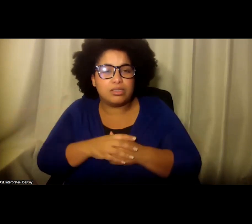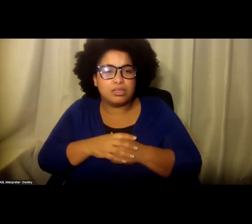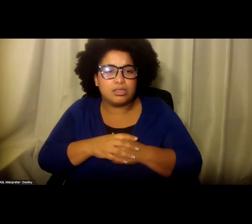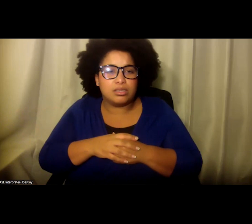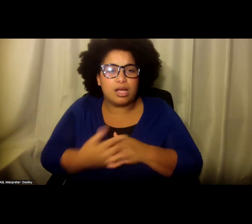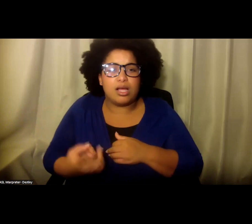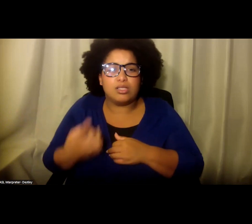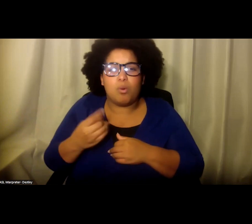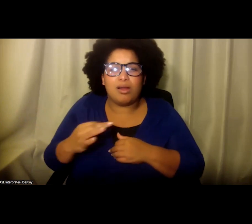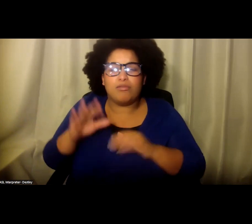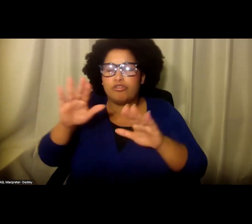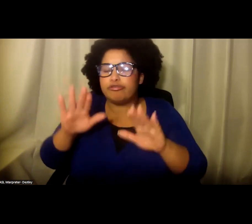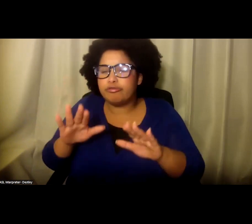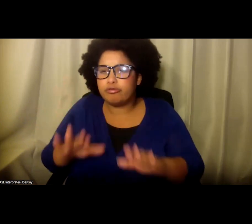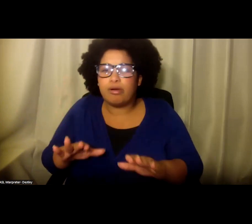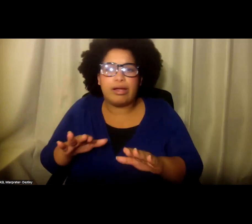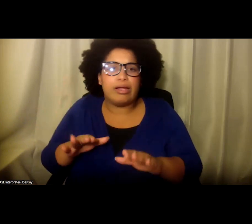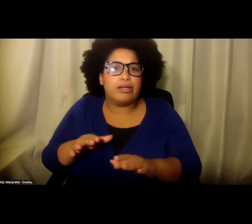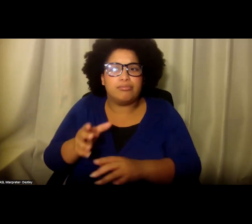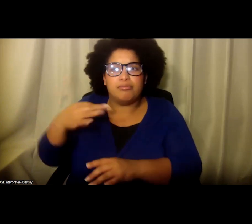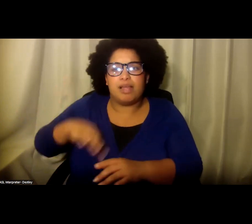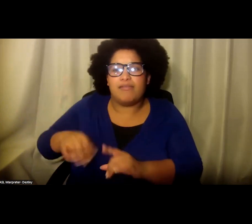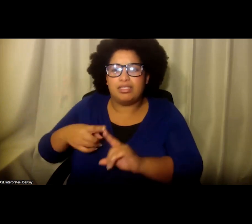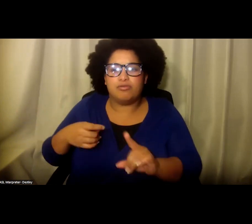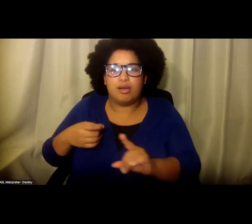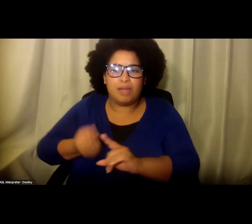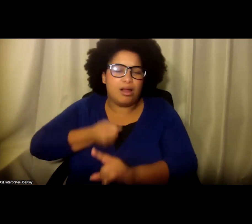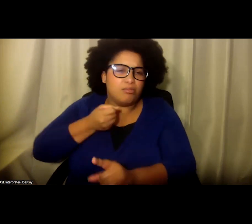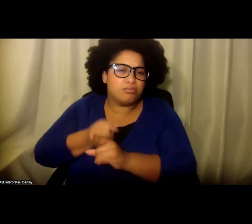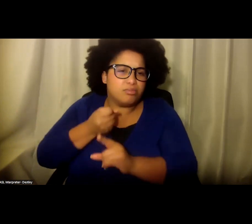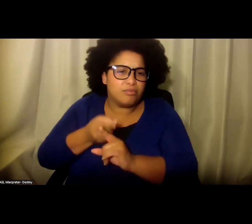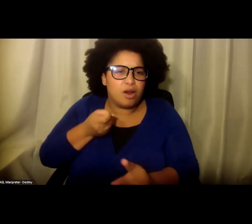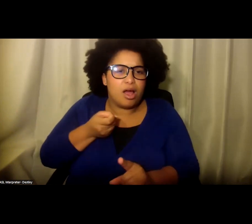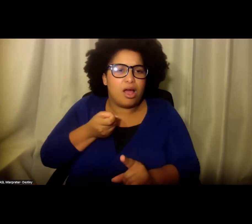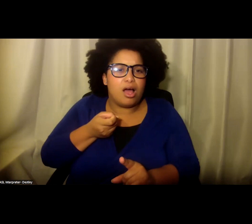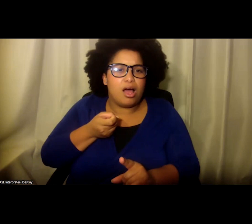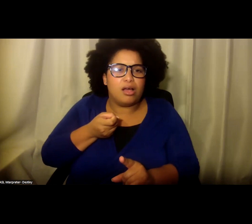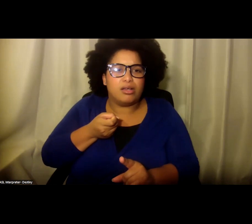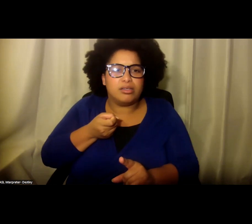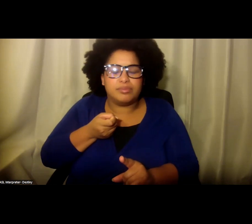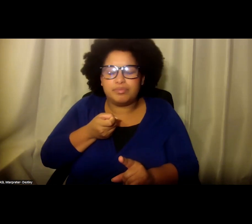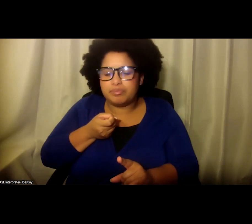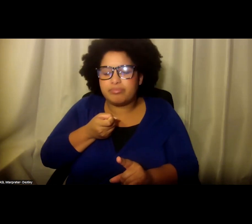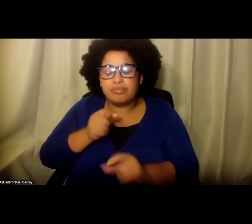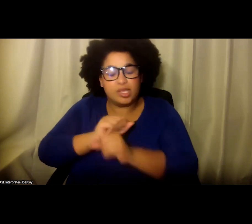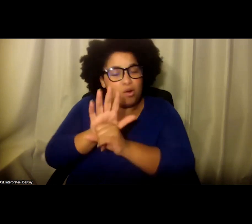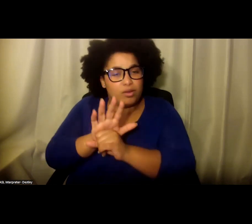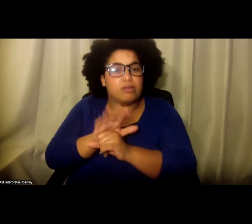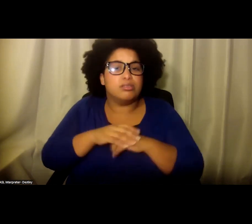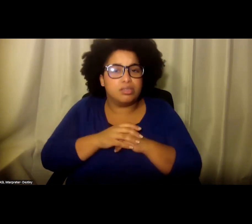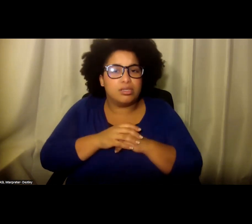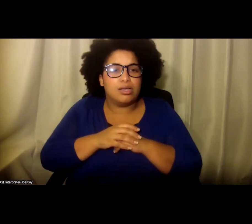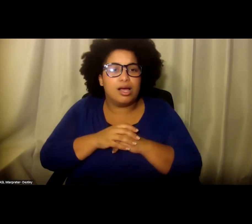of the great takeaways of so many things that were devastating about the pandemic, but one of the good things is that we've been able to